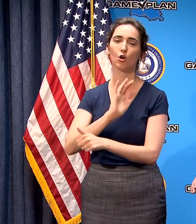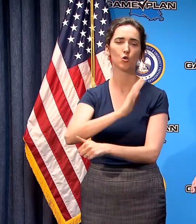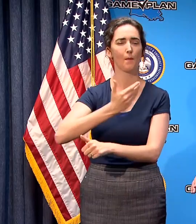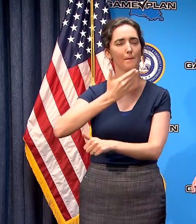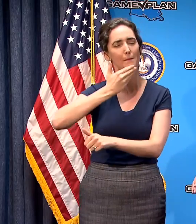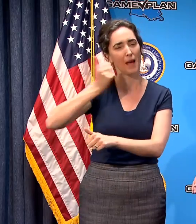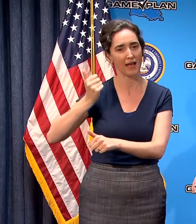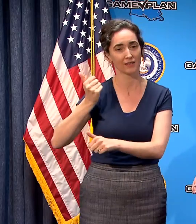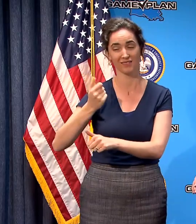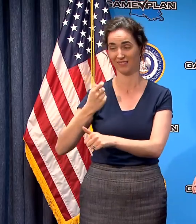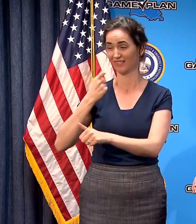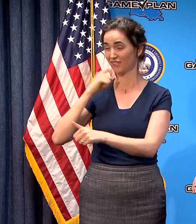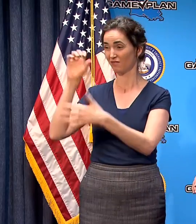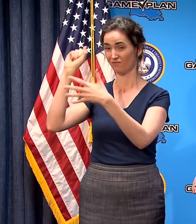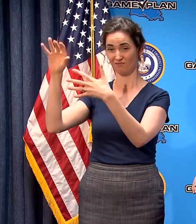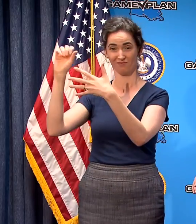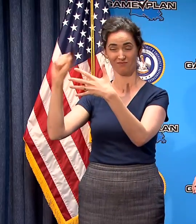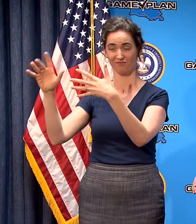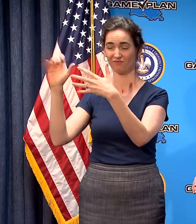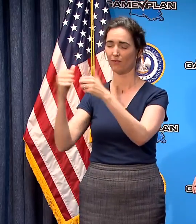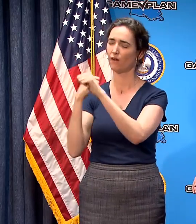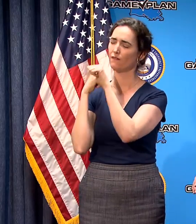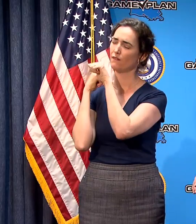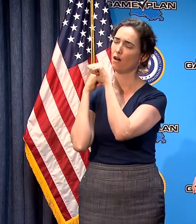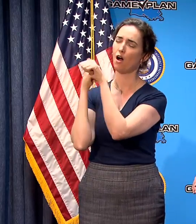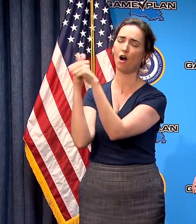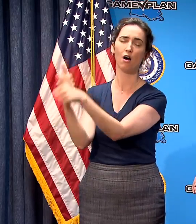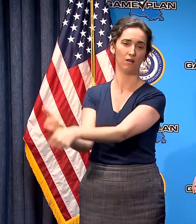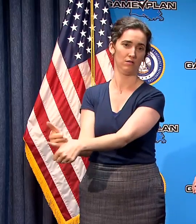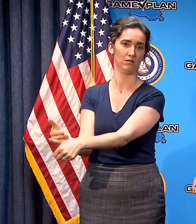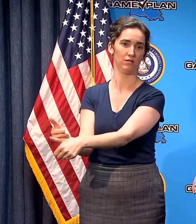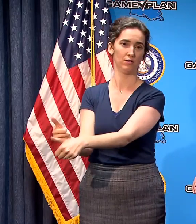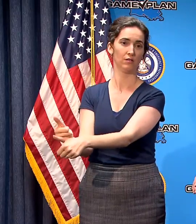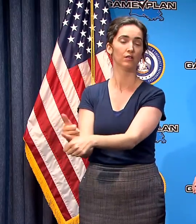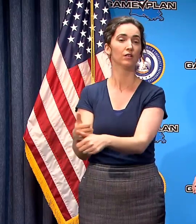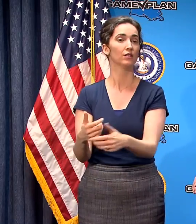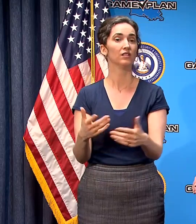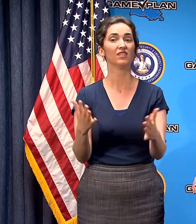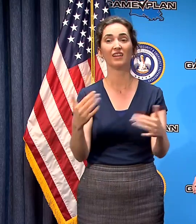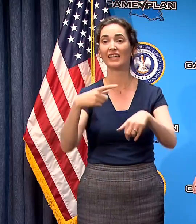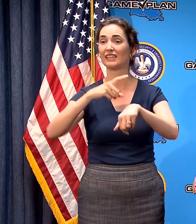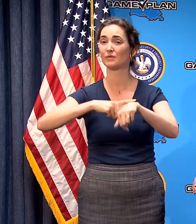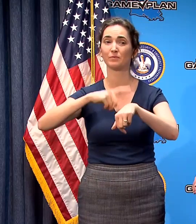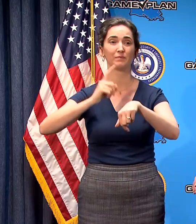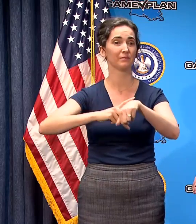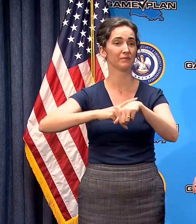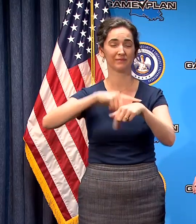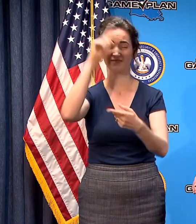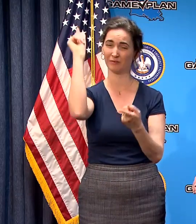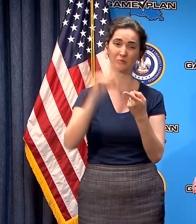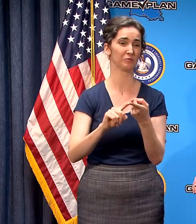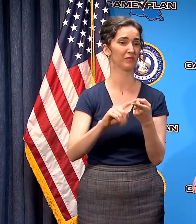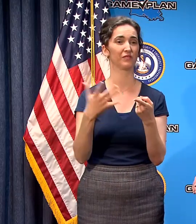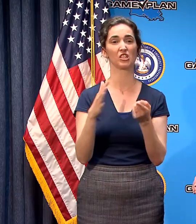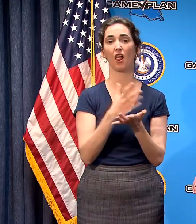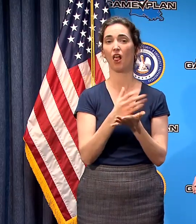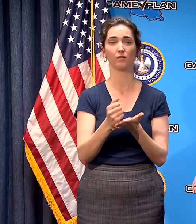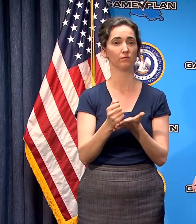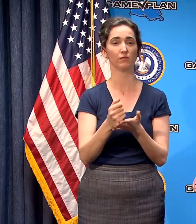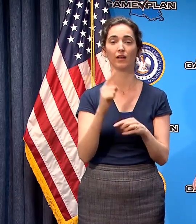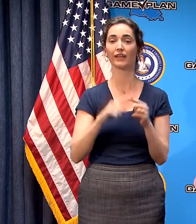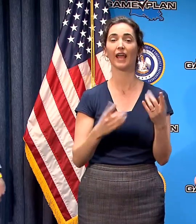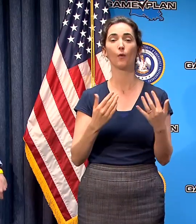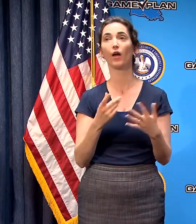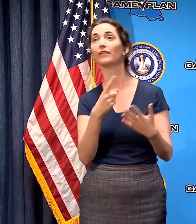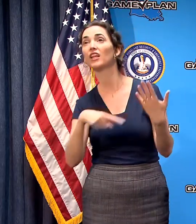to these directives that we've gone through today and we don't have time we can't wait until next week we